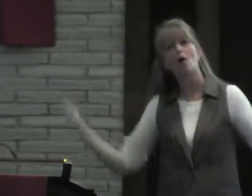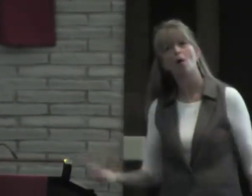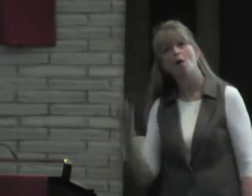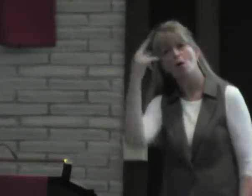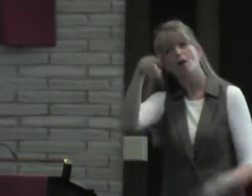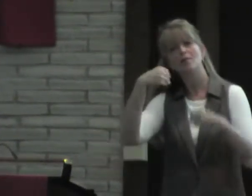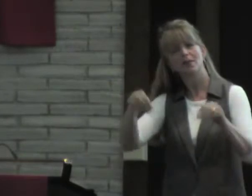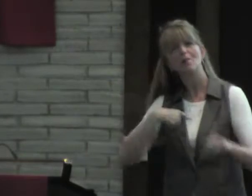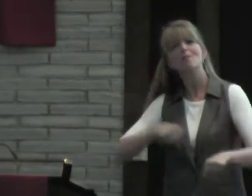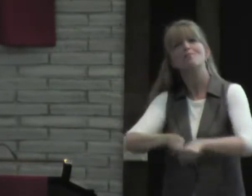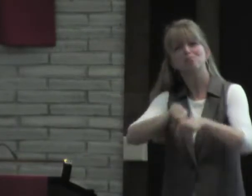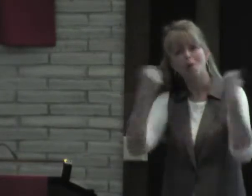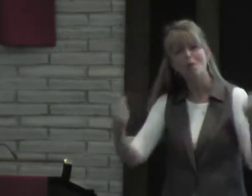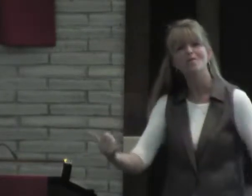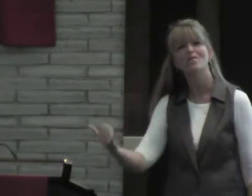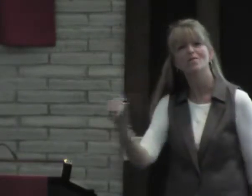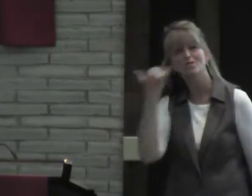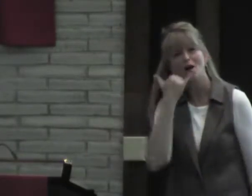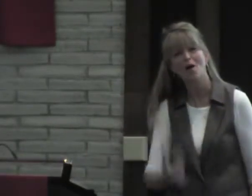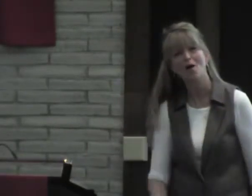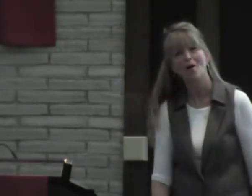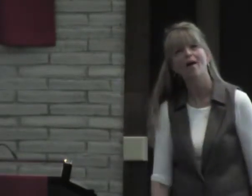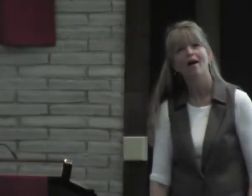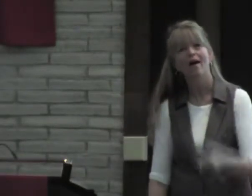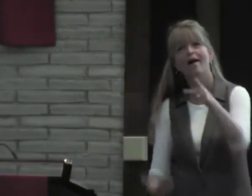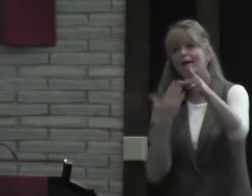and let them know that it was broken. Why would you sell me a broken phone?